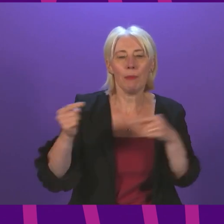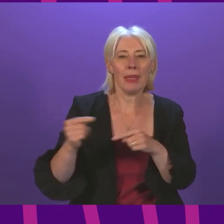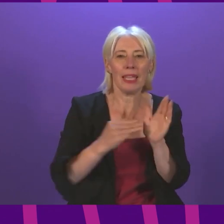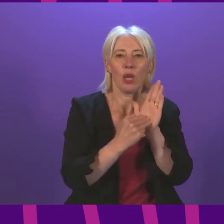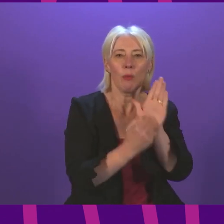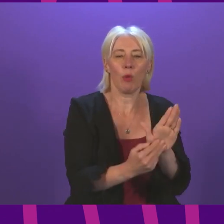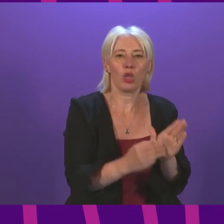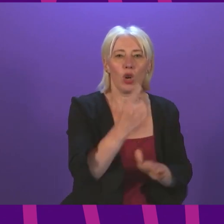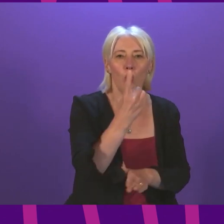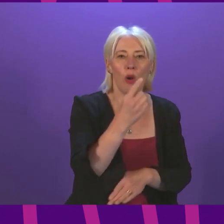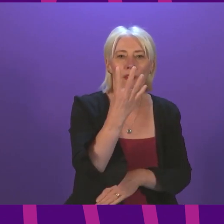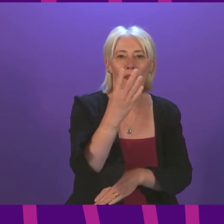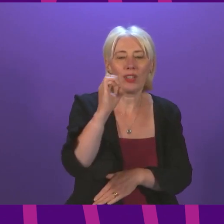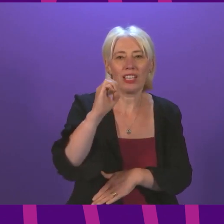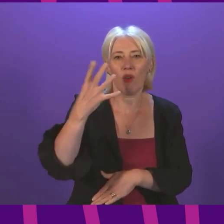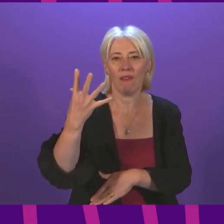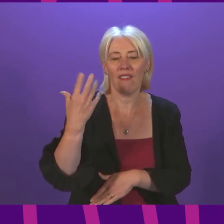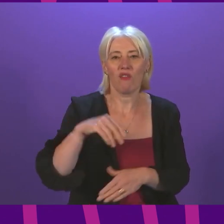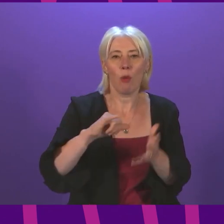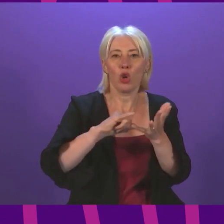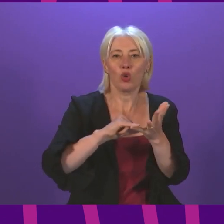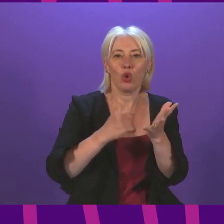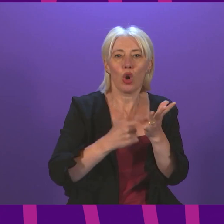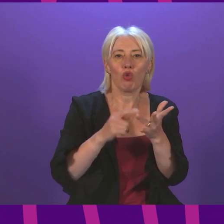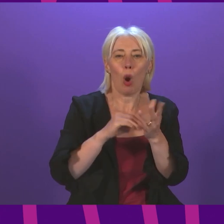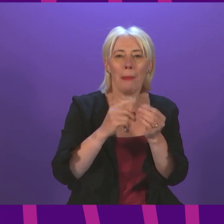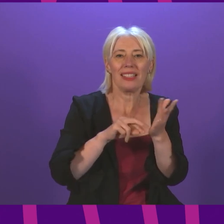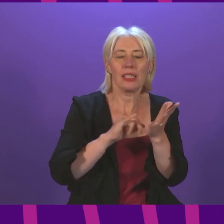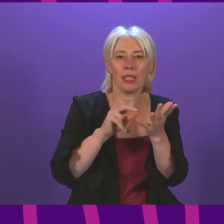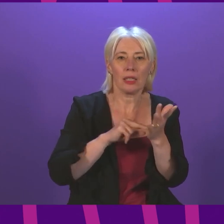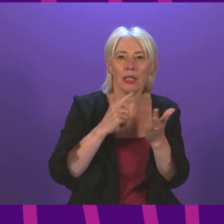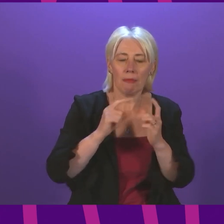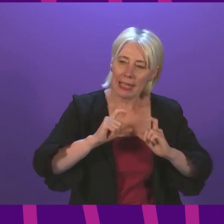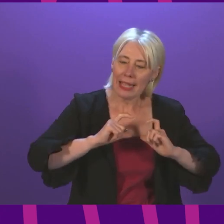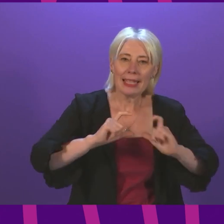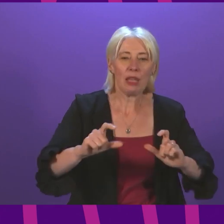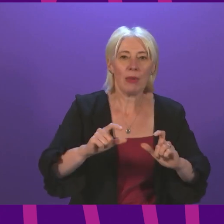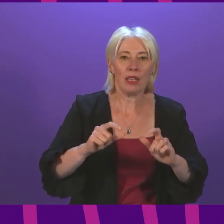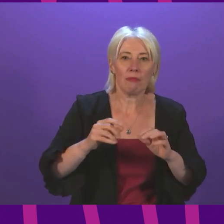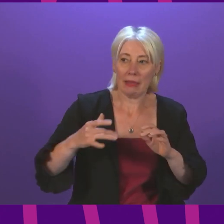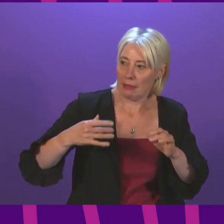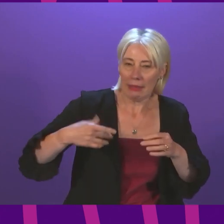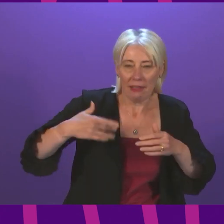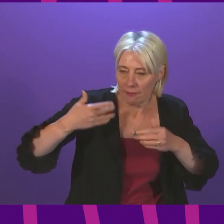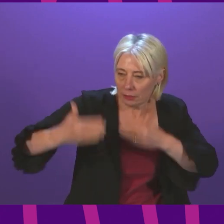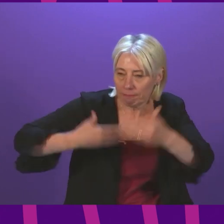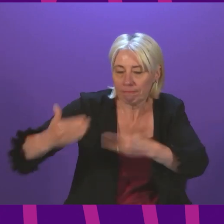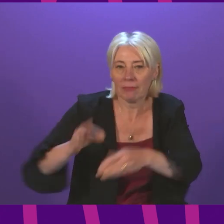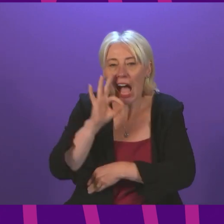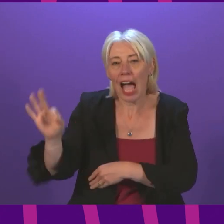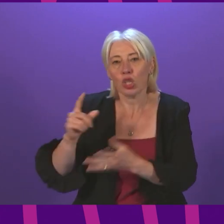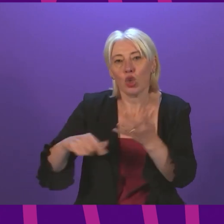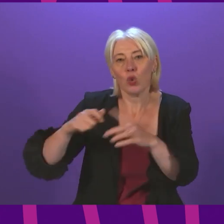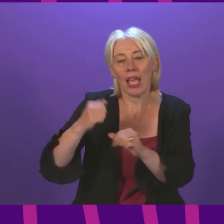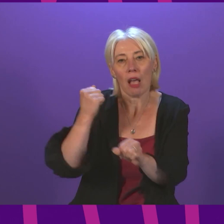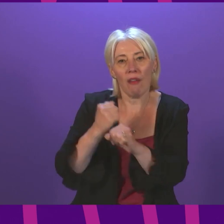1405 in the name of Shona Robeson on keeping the lifeline, a call to the UK government to cancel their cut